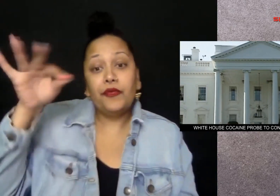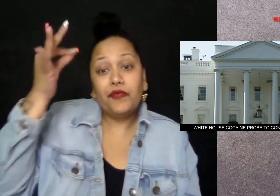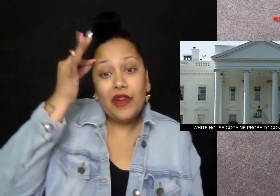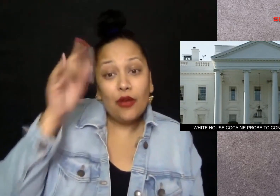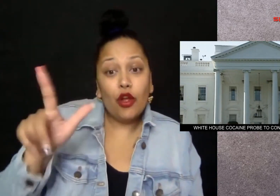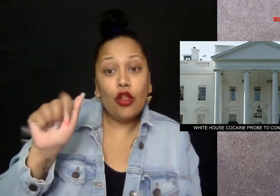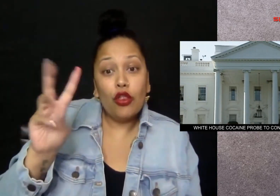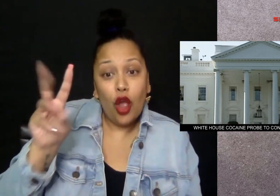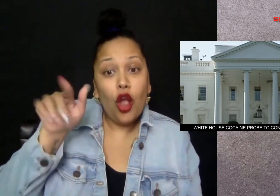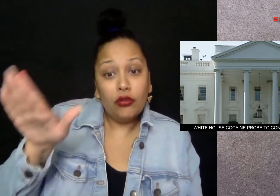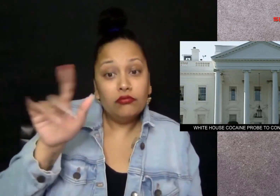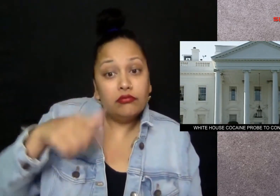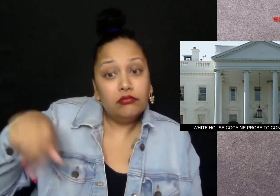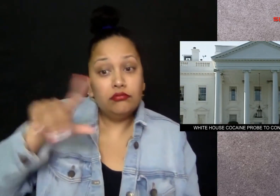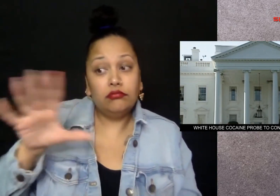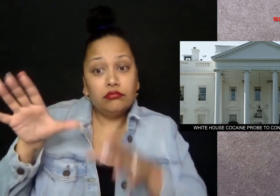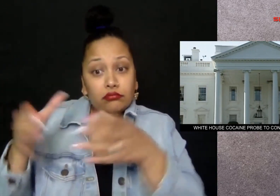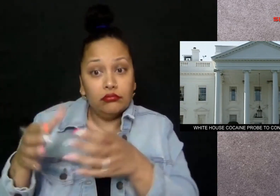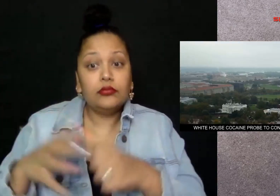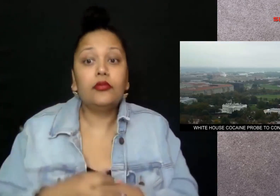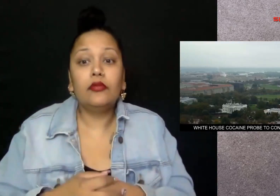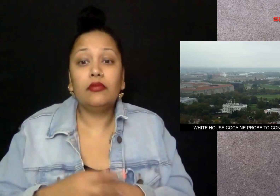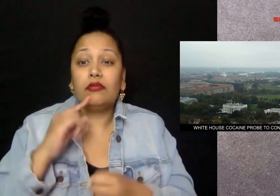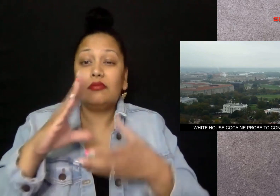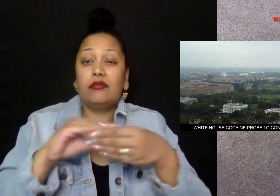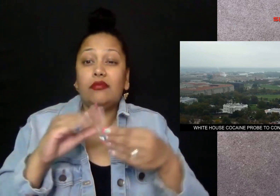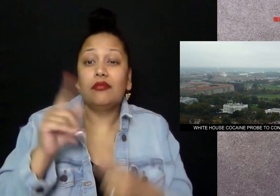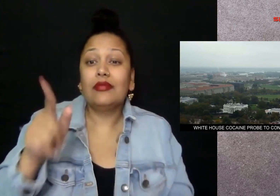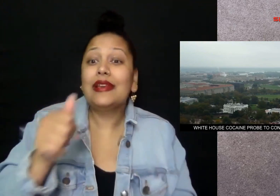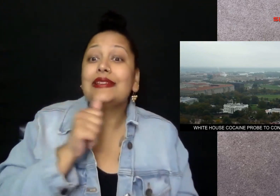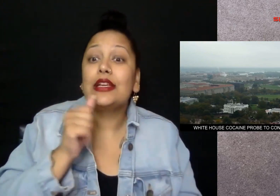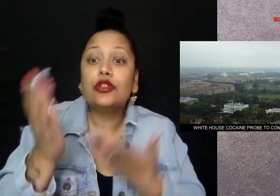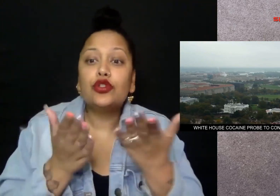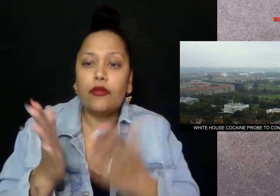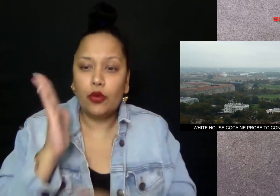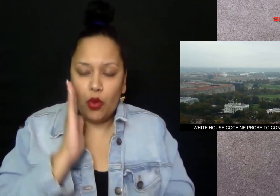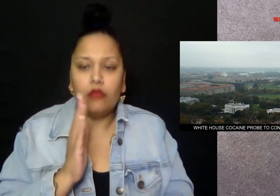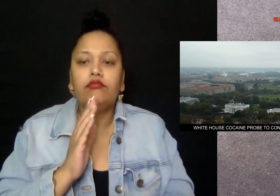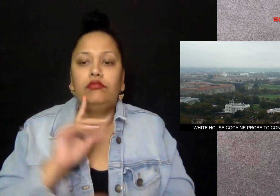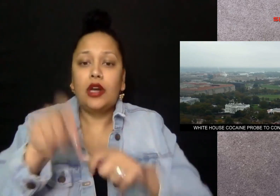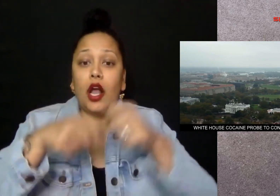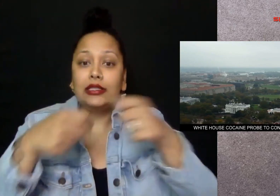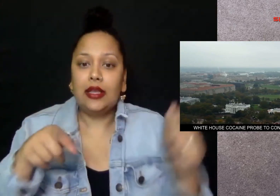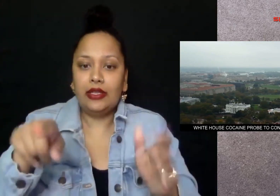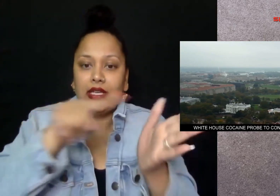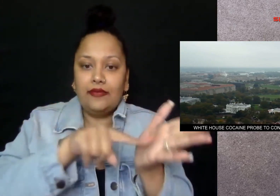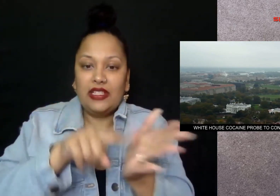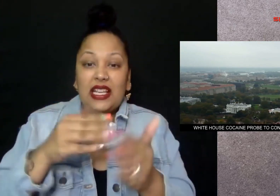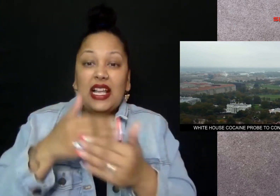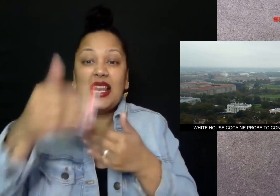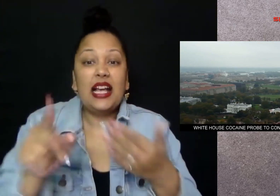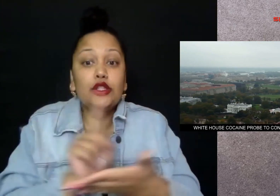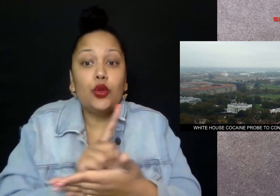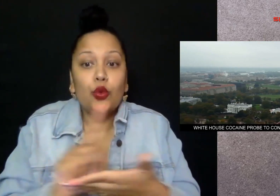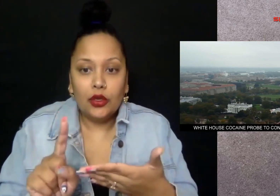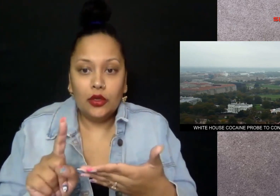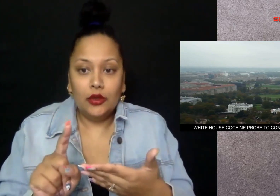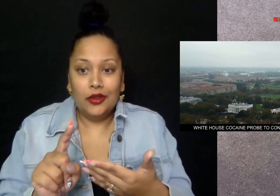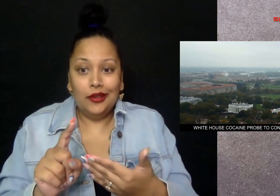but a federal law enforcement official says the Secret Service will conclude its investigation next week regardless